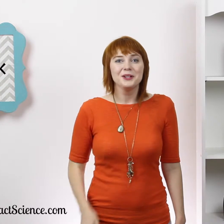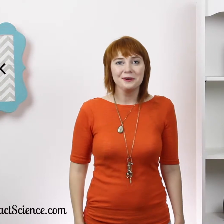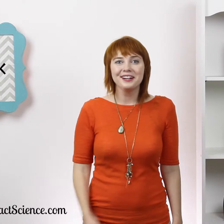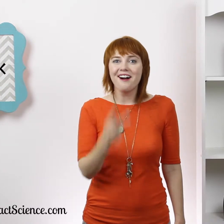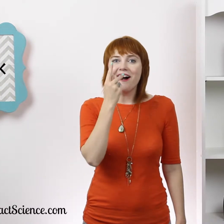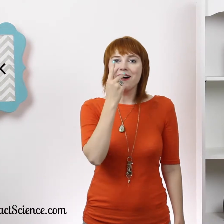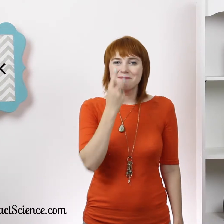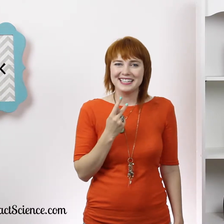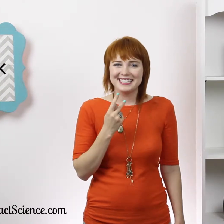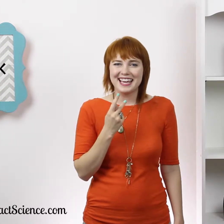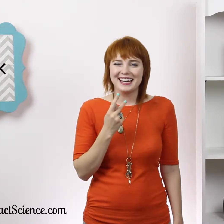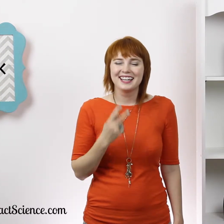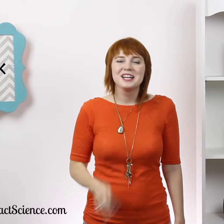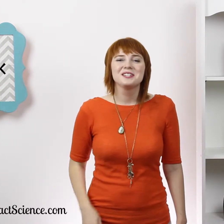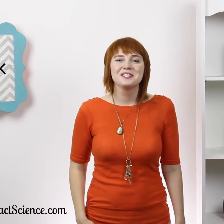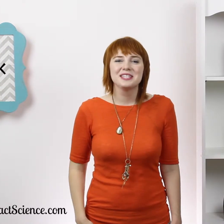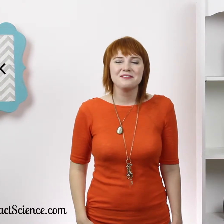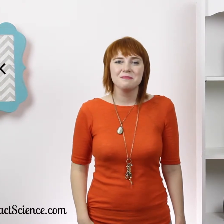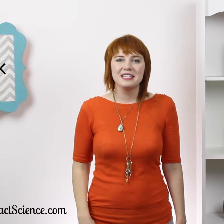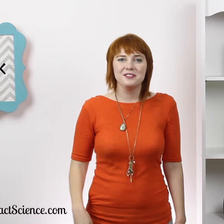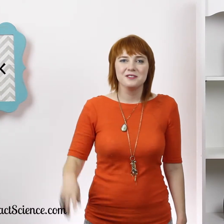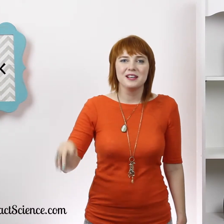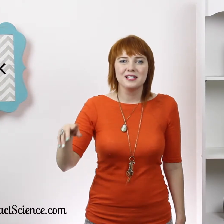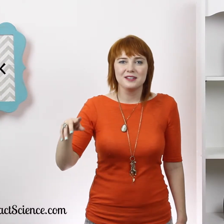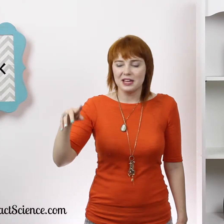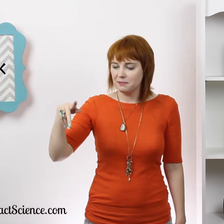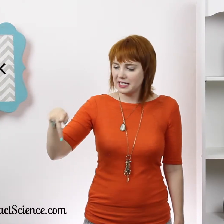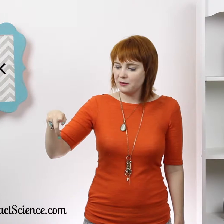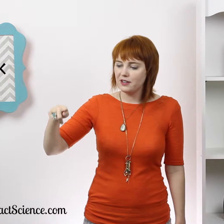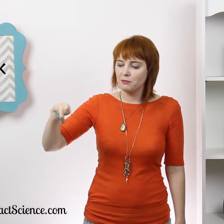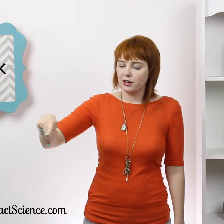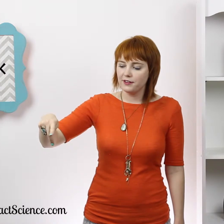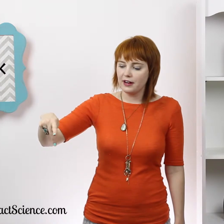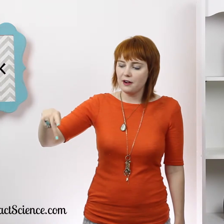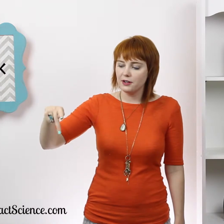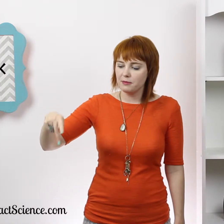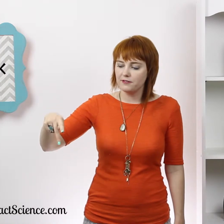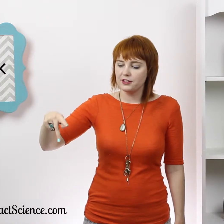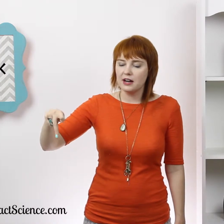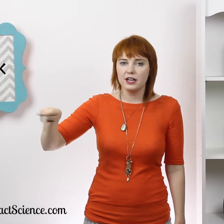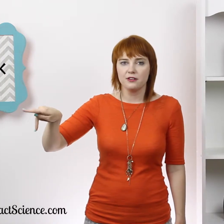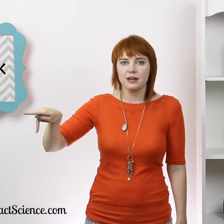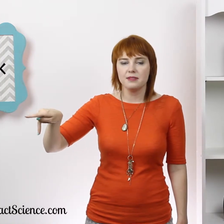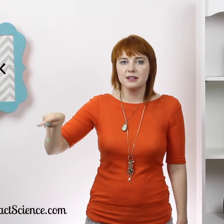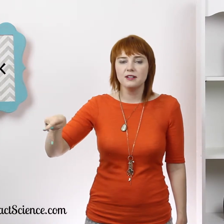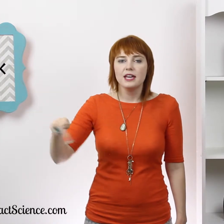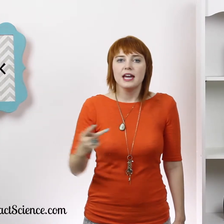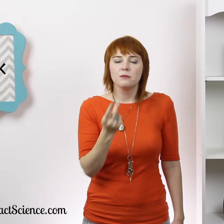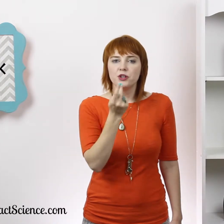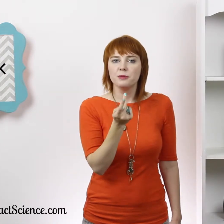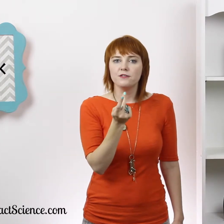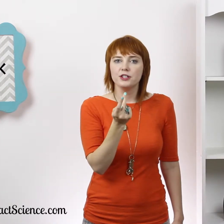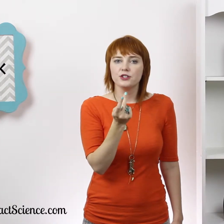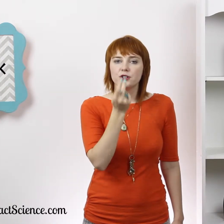Pink. You're wearing all pink today. To do the sign for pink, you do the letter P where you have your pointer finger out, your middle finger down, and your thumb in the